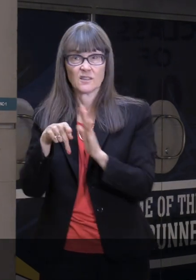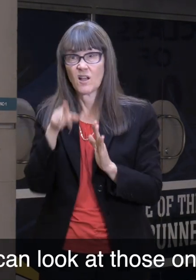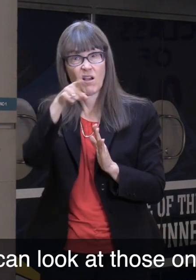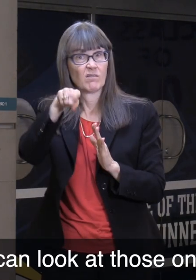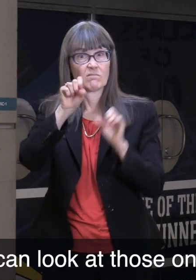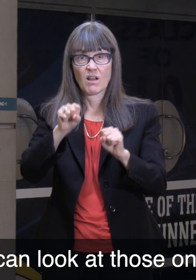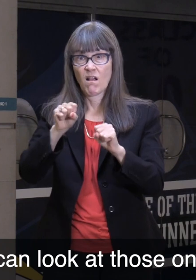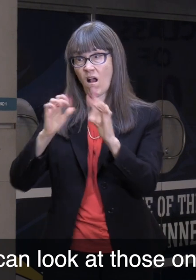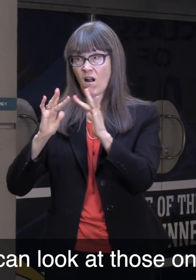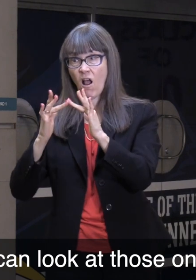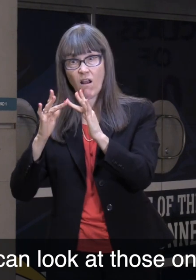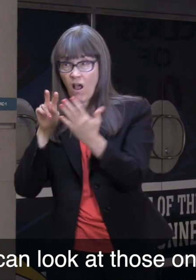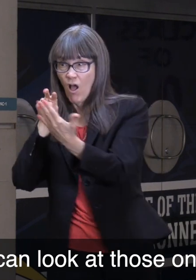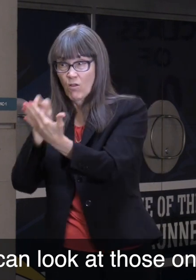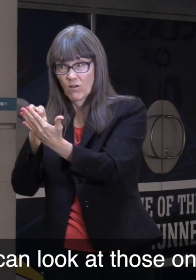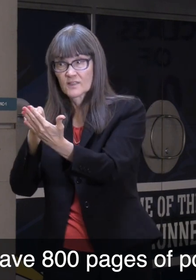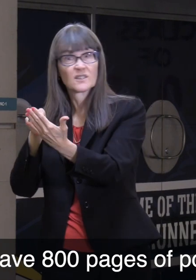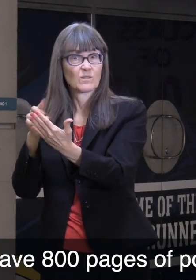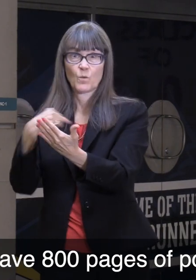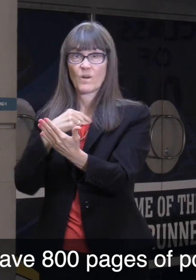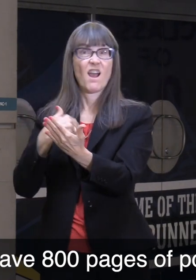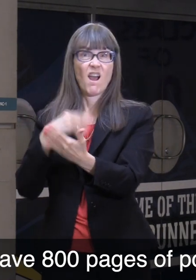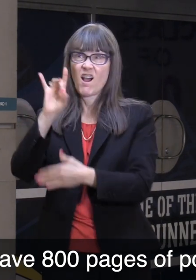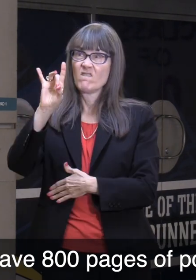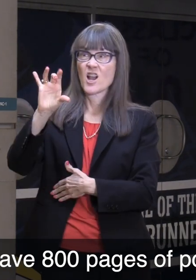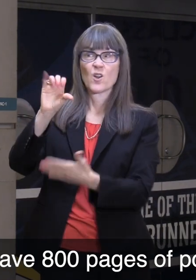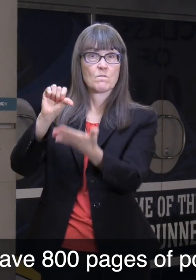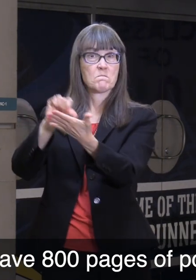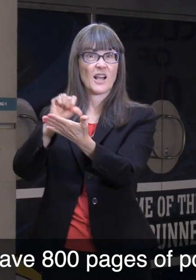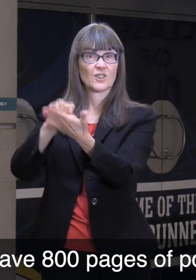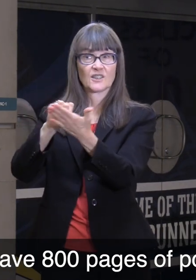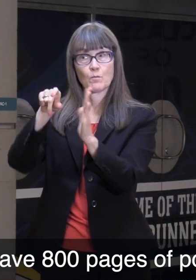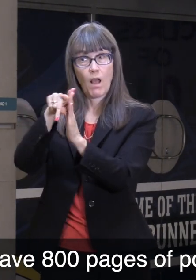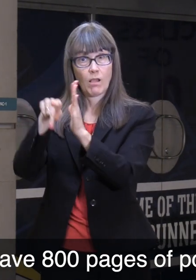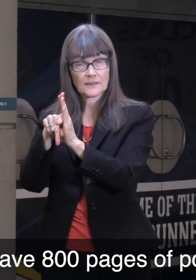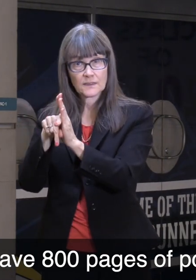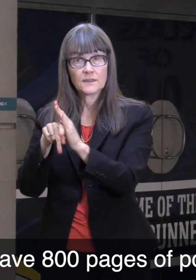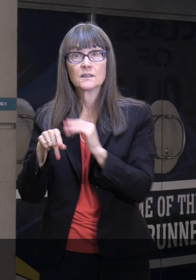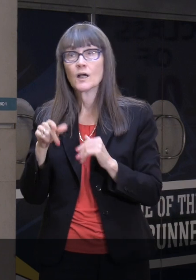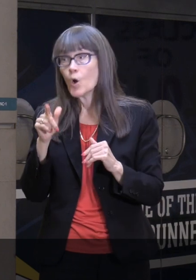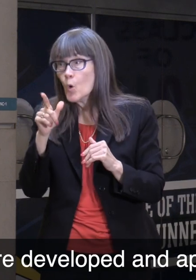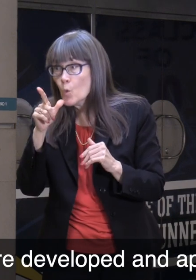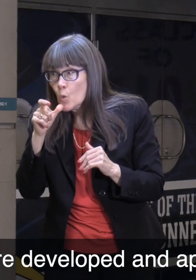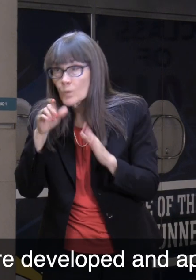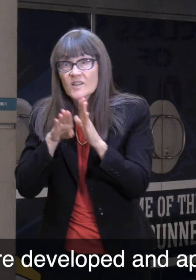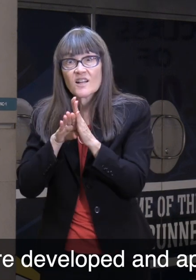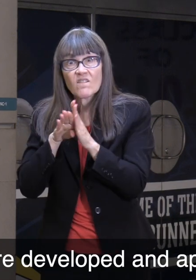You can look at those online. We have 800 pages of policy, that are developed